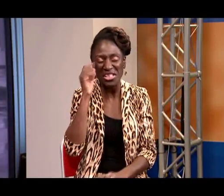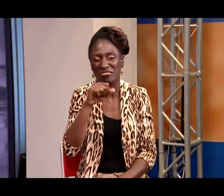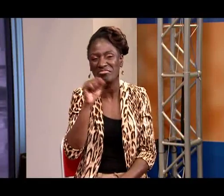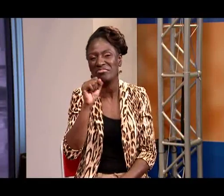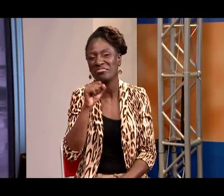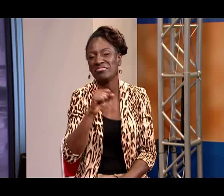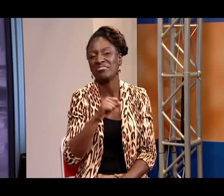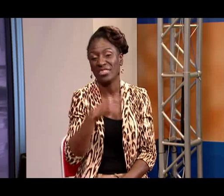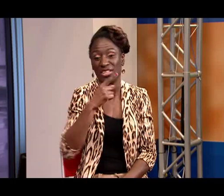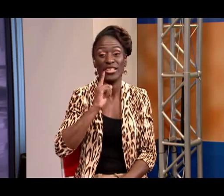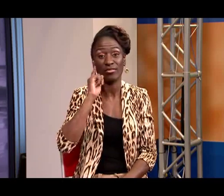Yeah, it makes sense